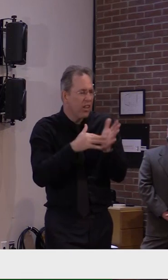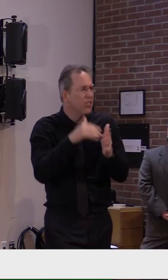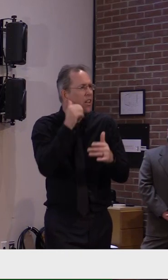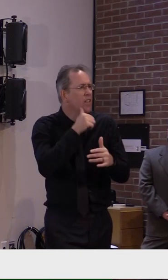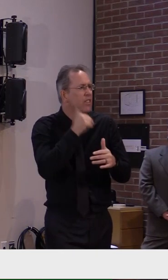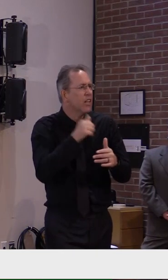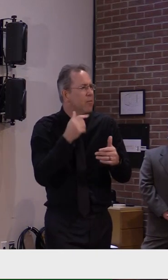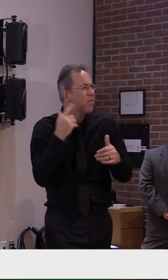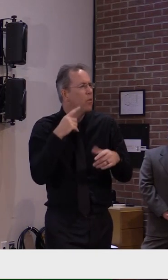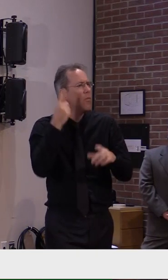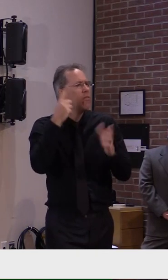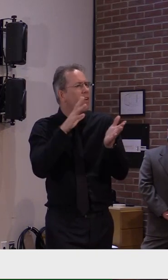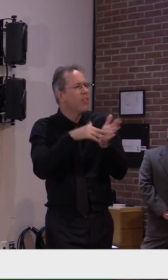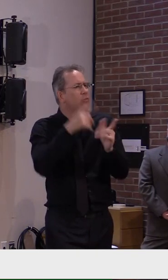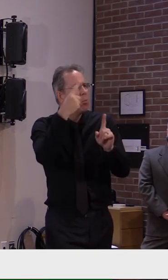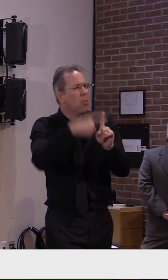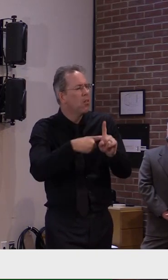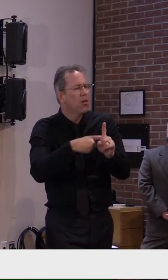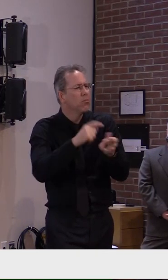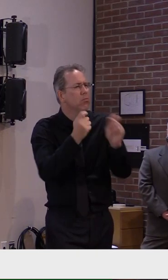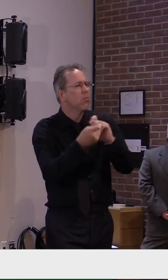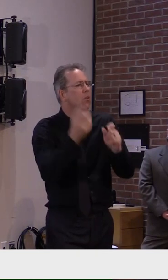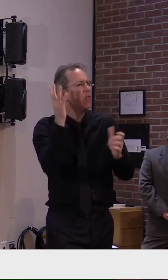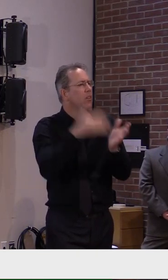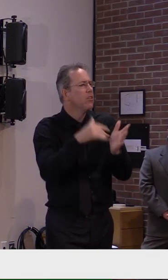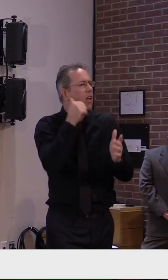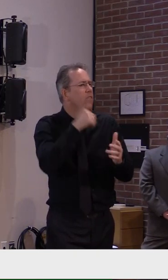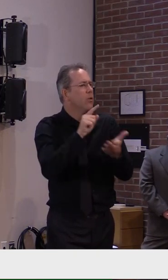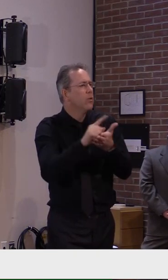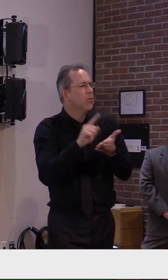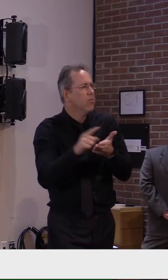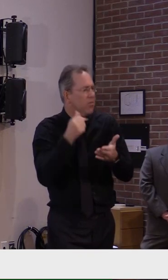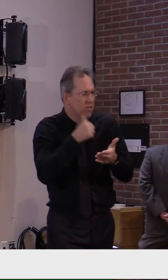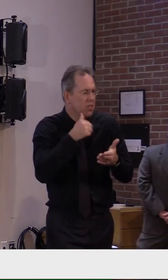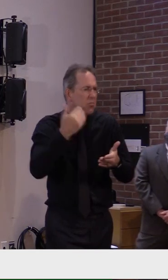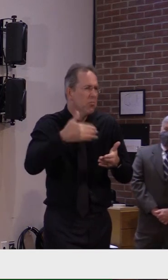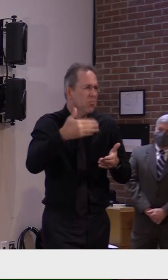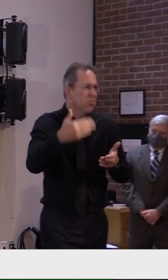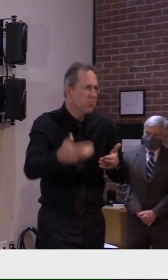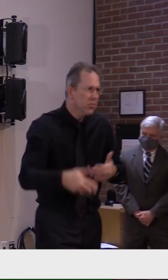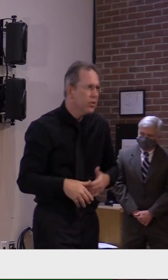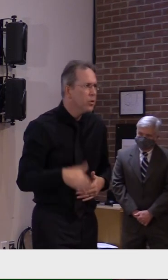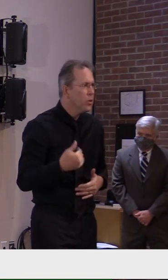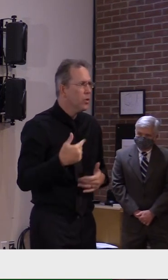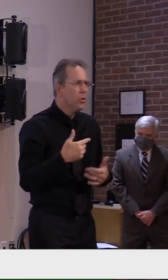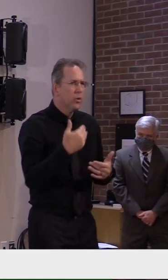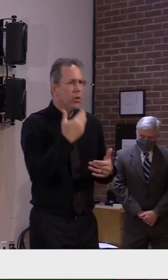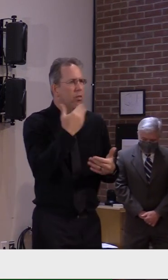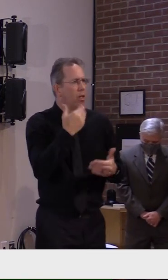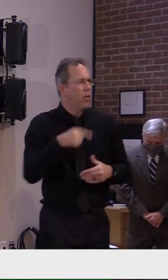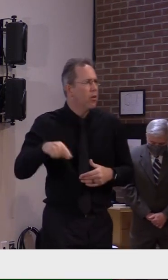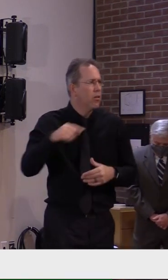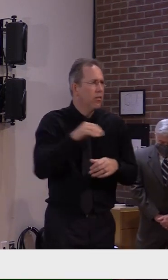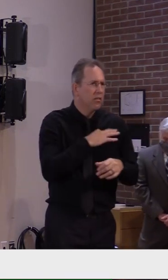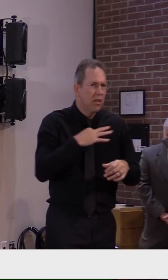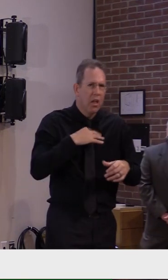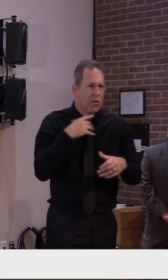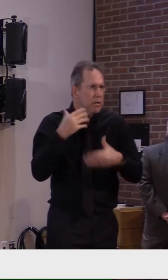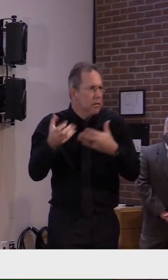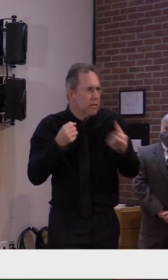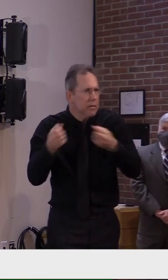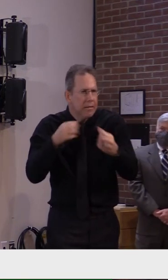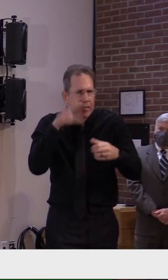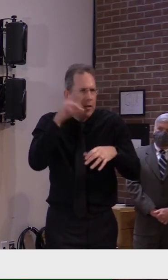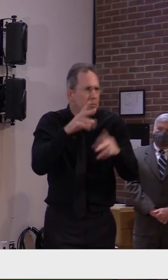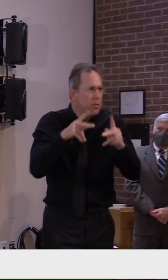and others throughout our administration, trying to get as many supplies as possible to make sure that we're prepared.